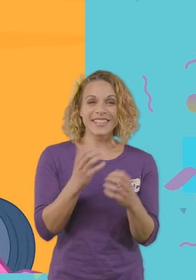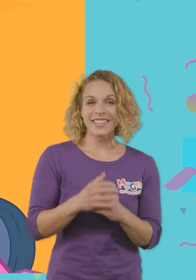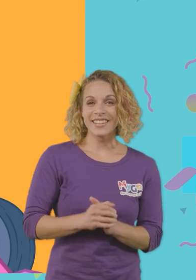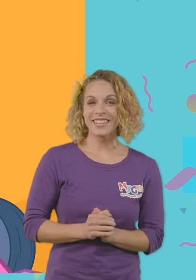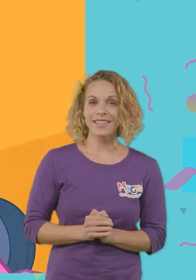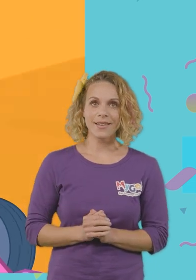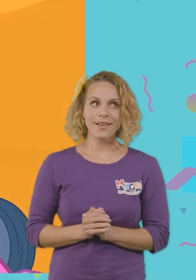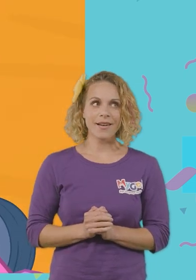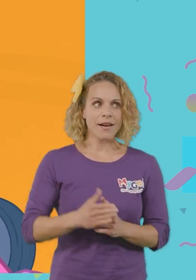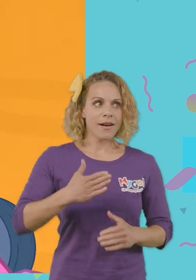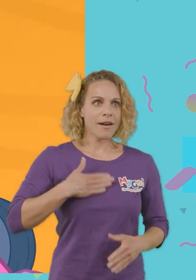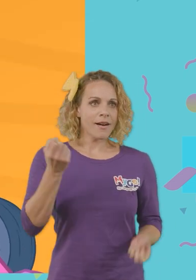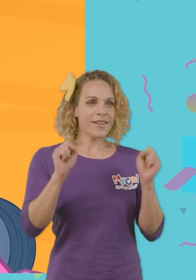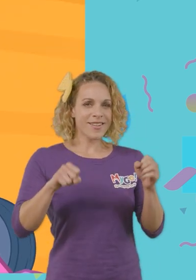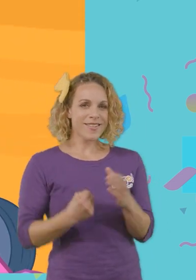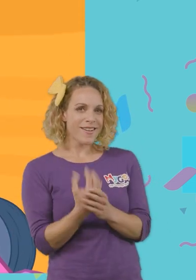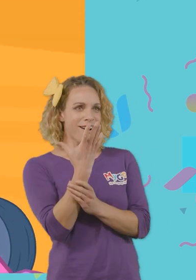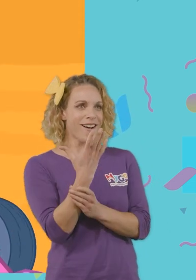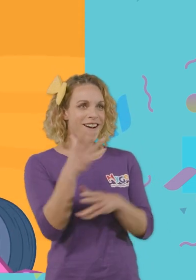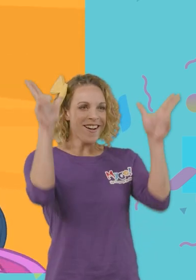My car could grow unicorn wings!